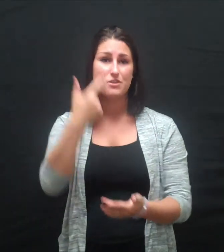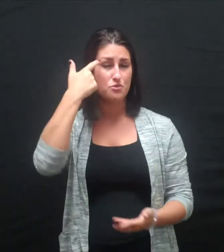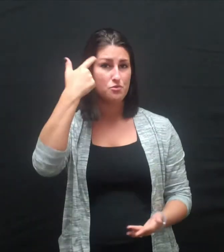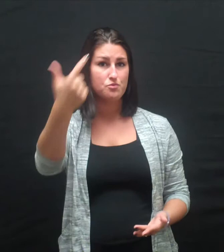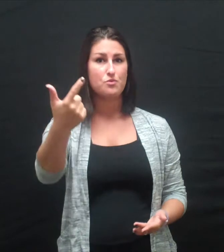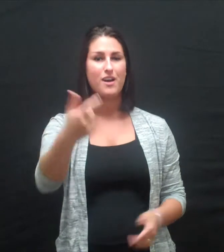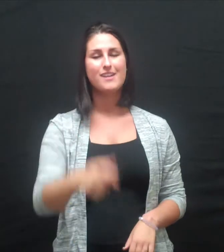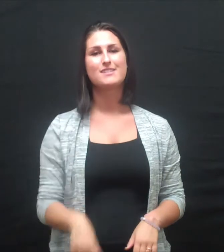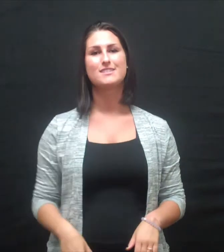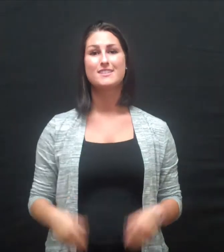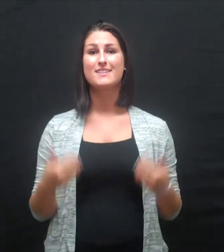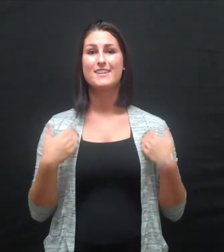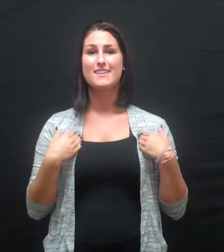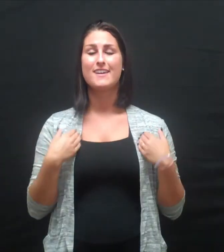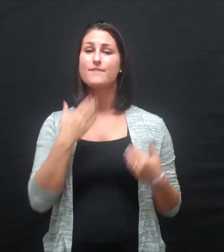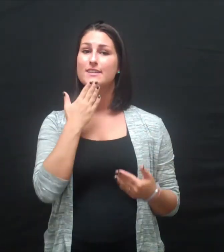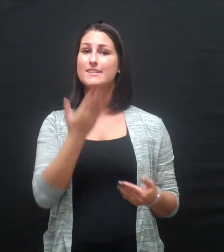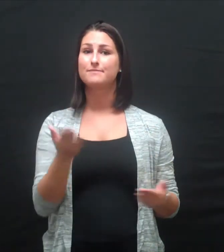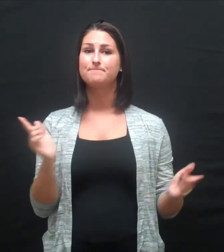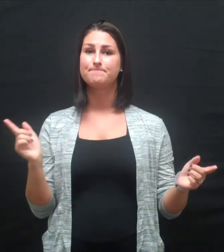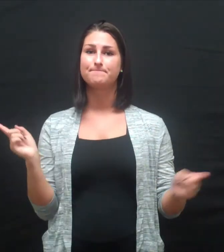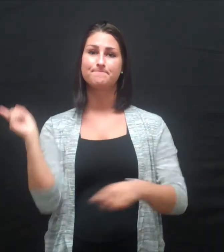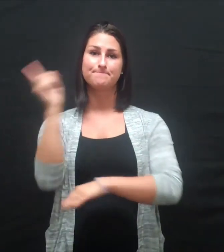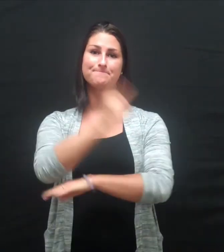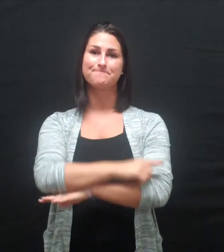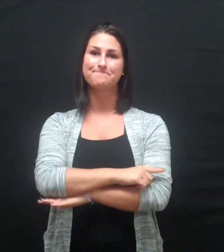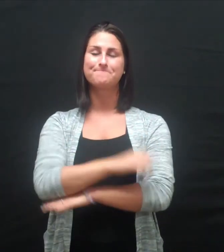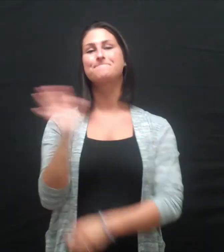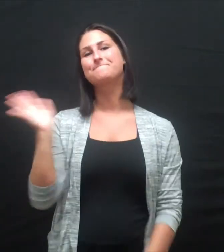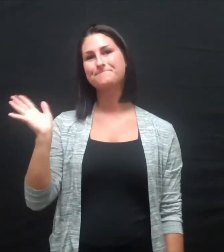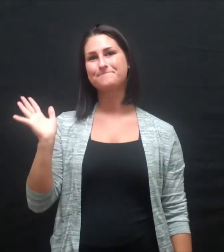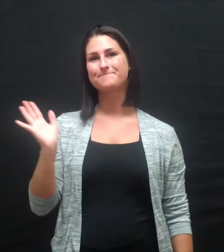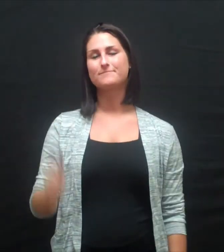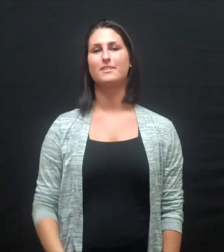Thank you for watching my video. I hope you have a great day. Bye.